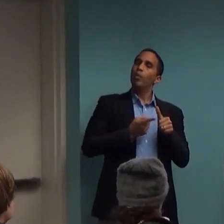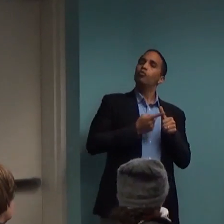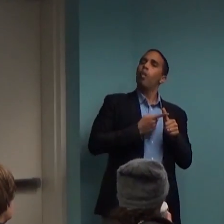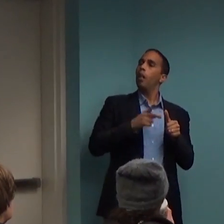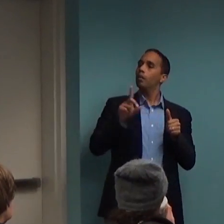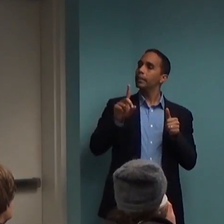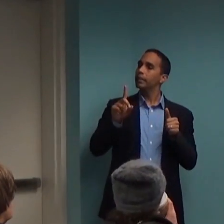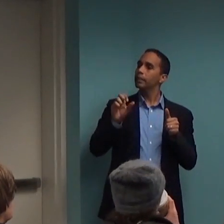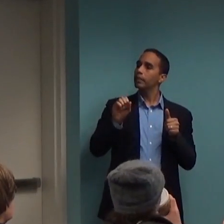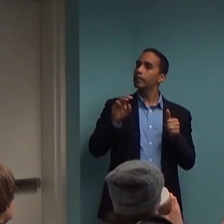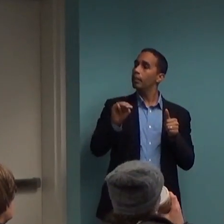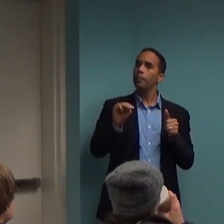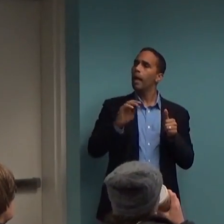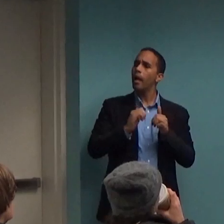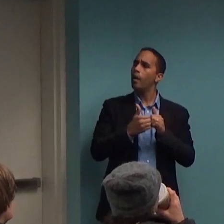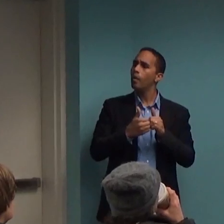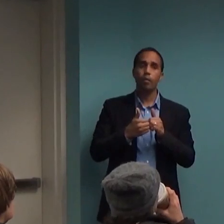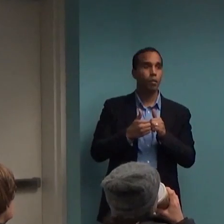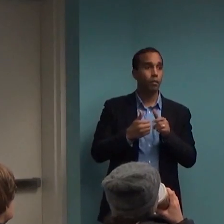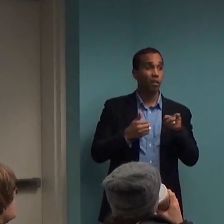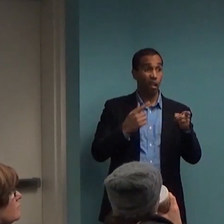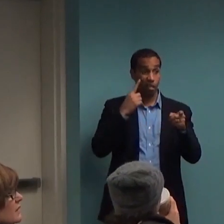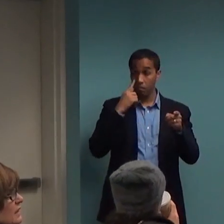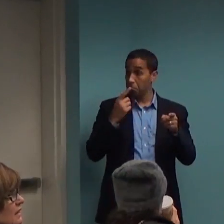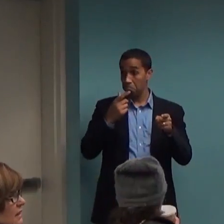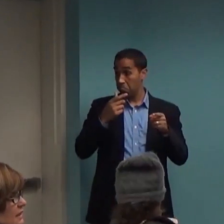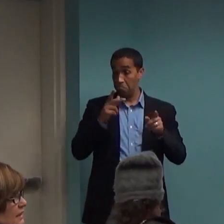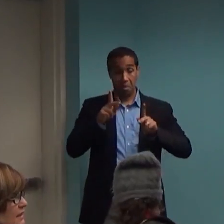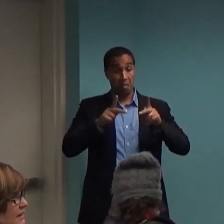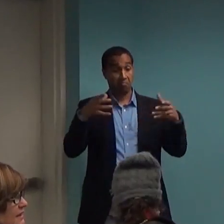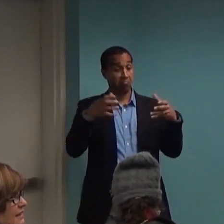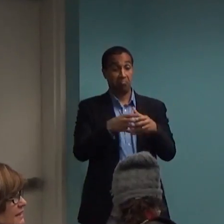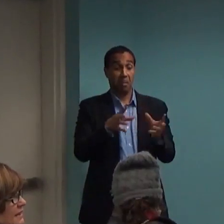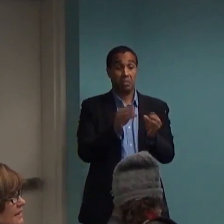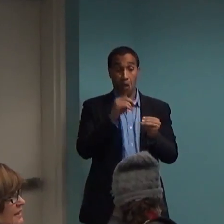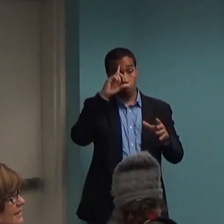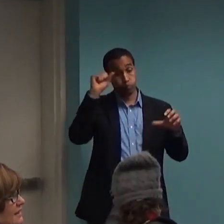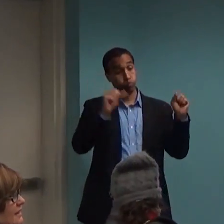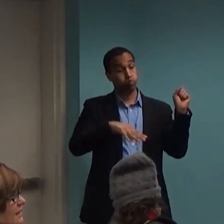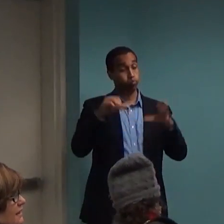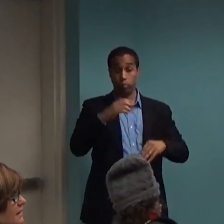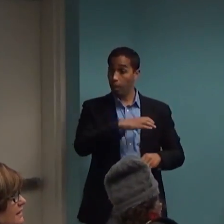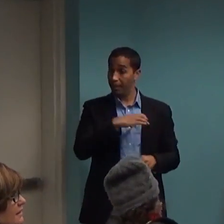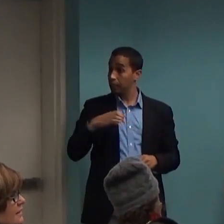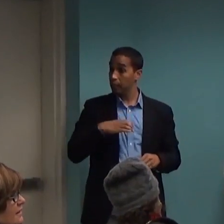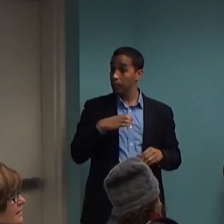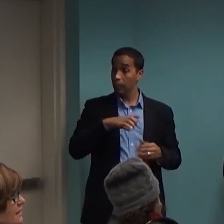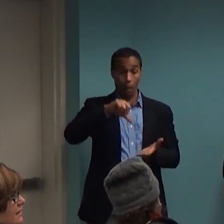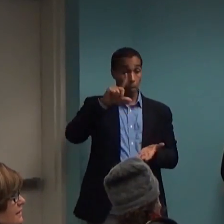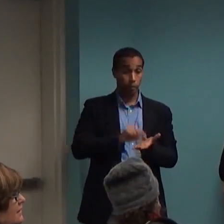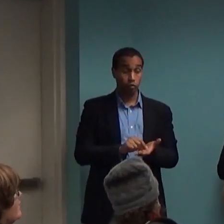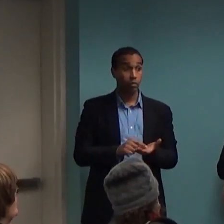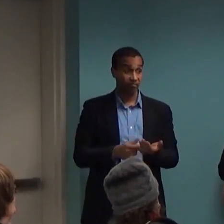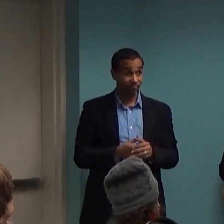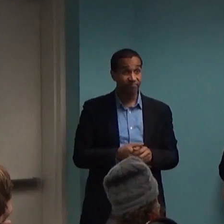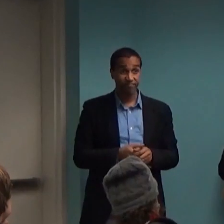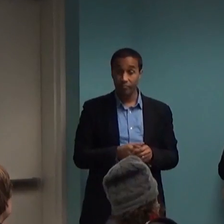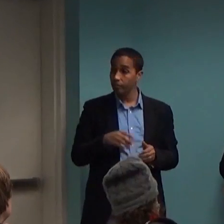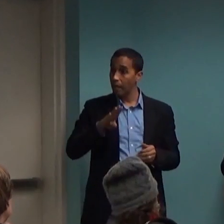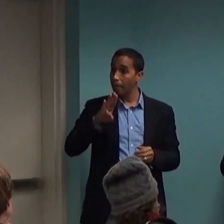know? They got together in a meeting and threw ideas together. Exactly. It's committee. It's developed by committee. Rather than,